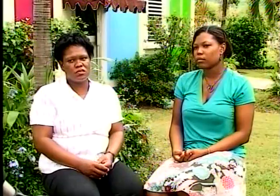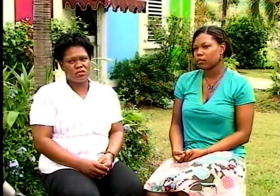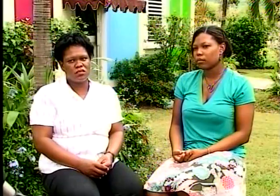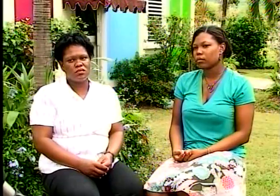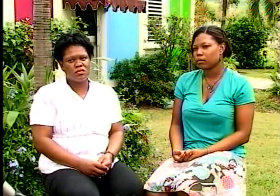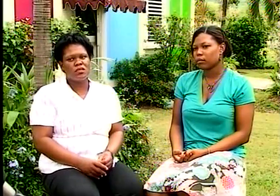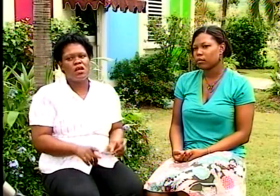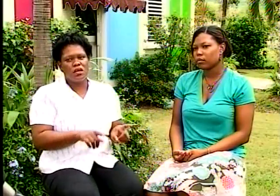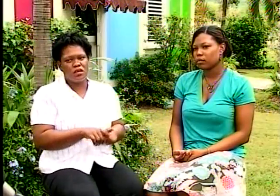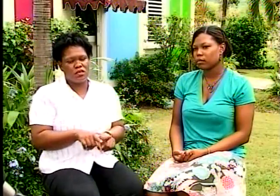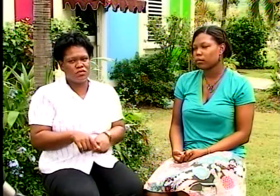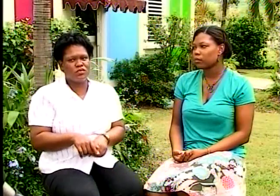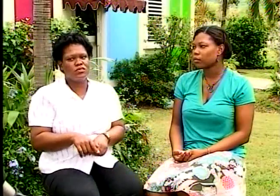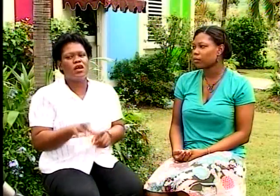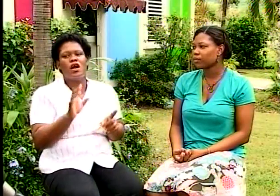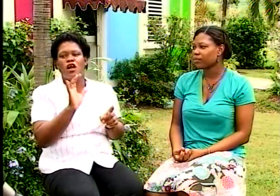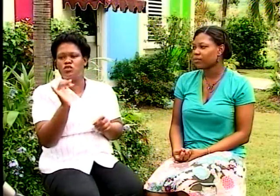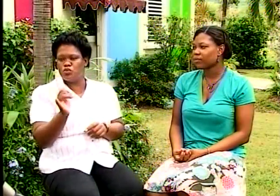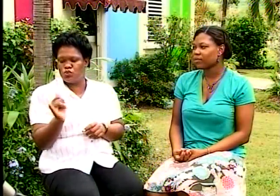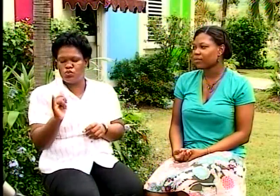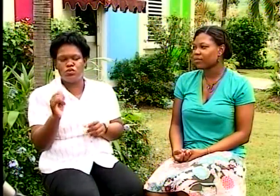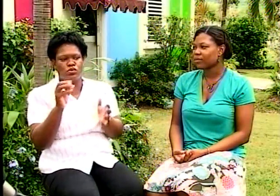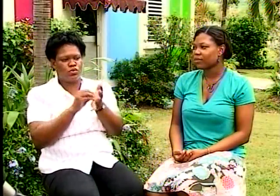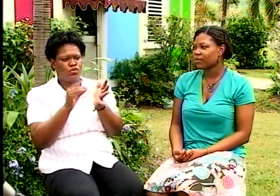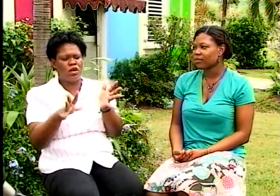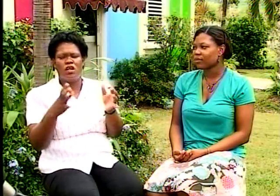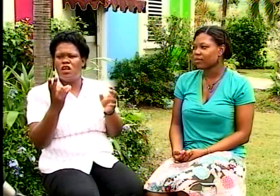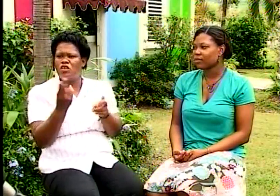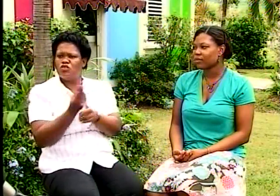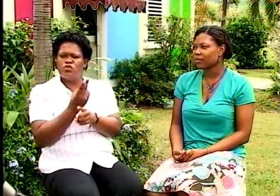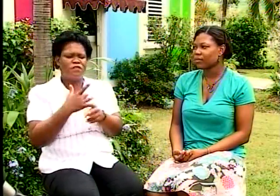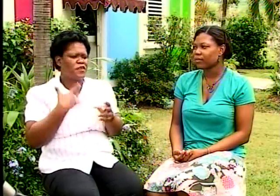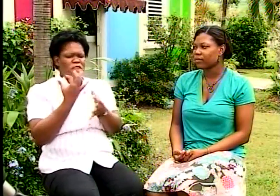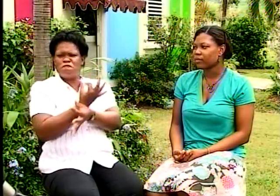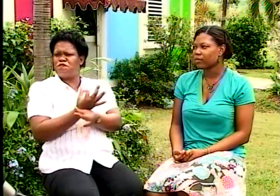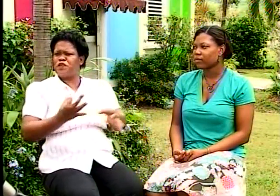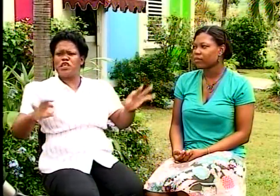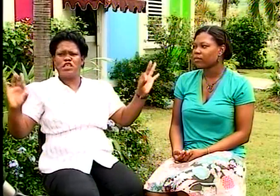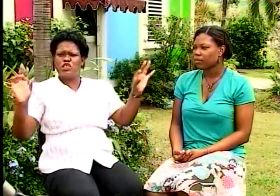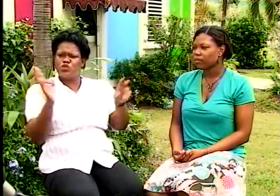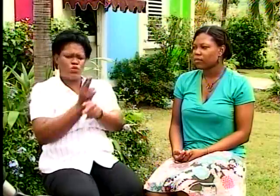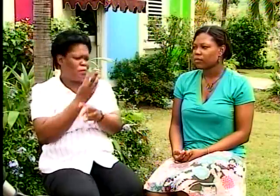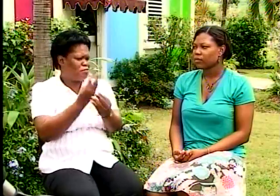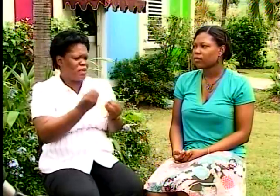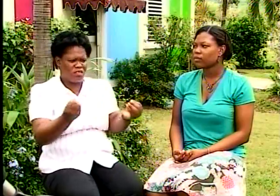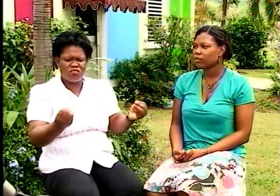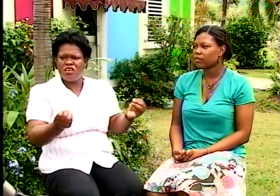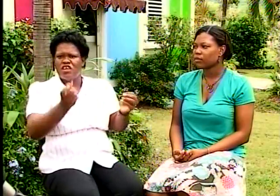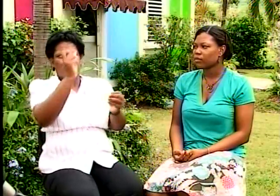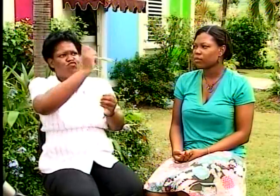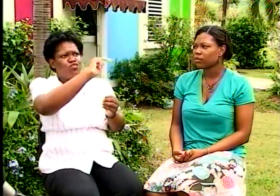students. Also, the students will feel free to manipulate